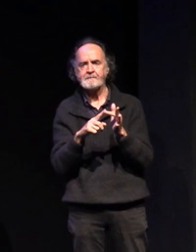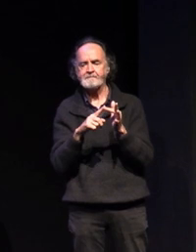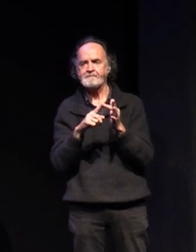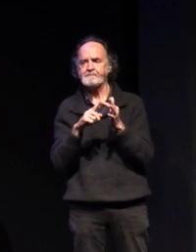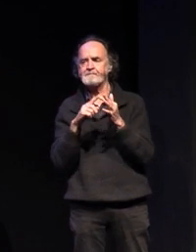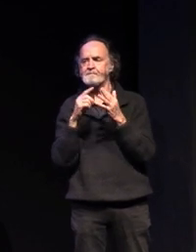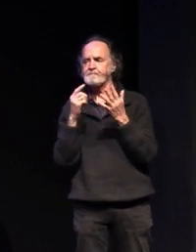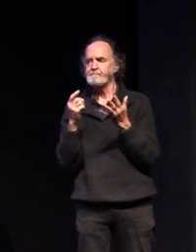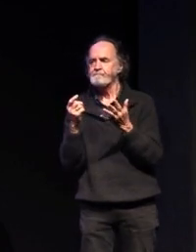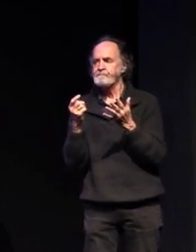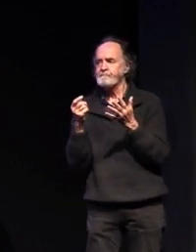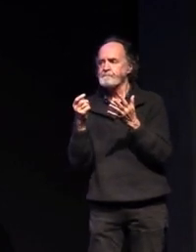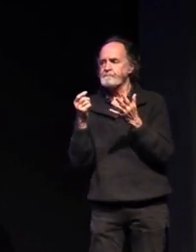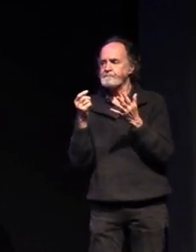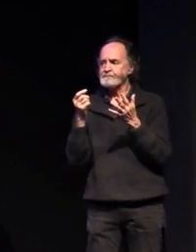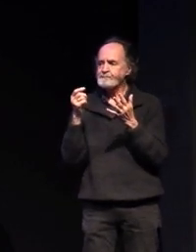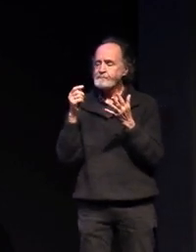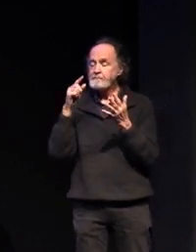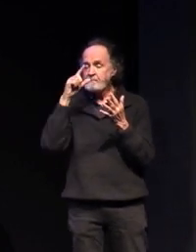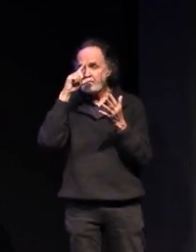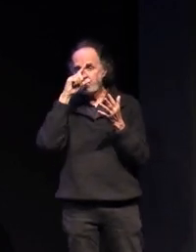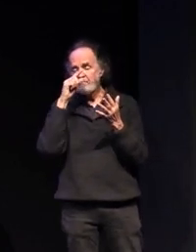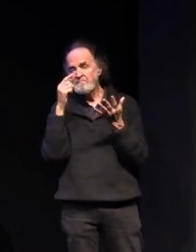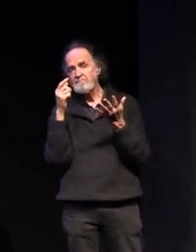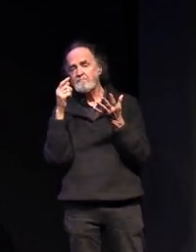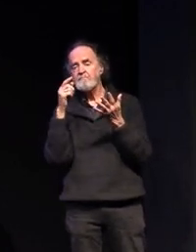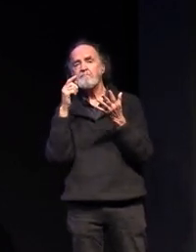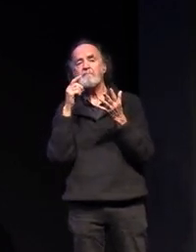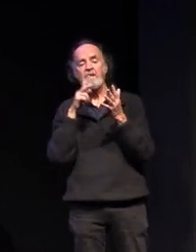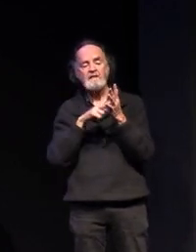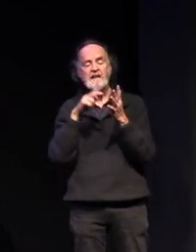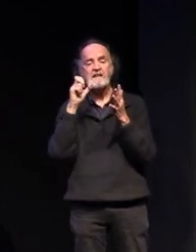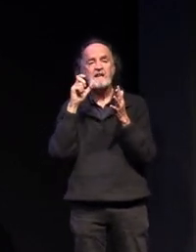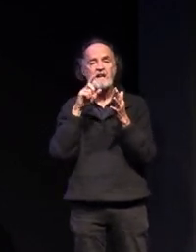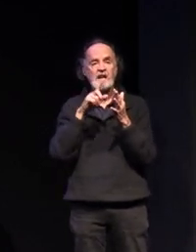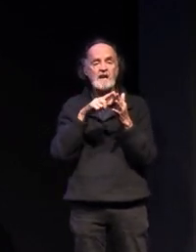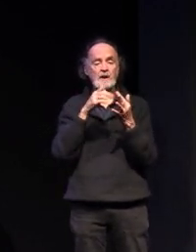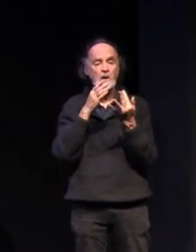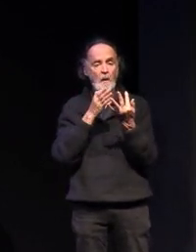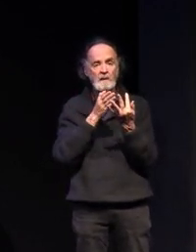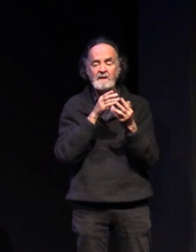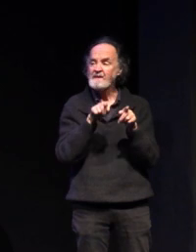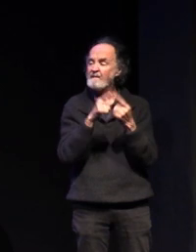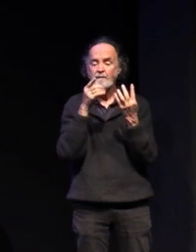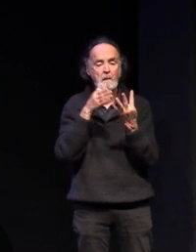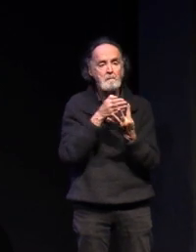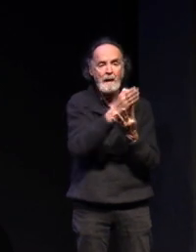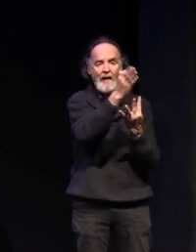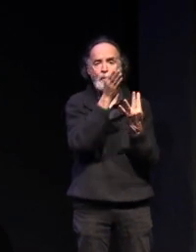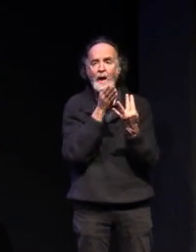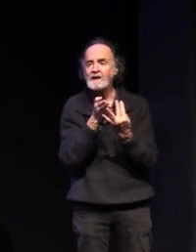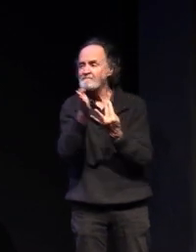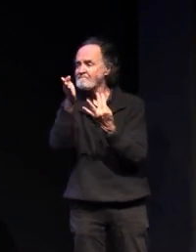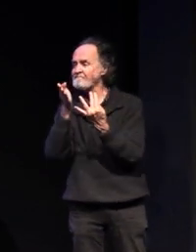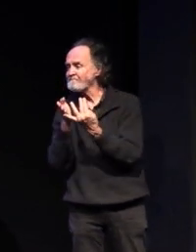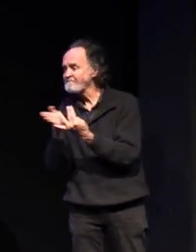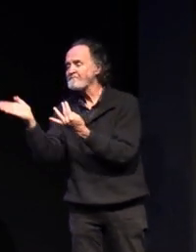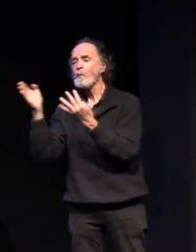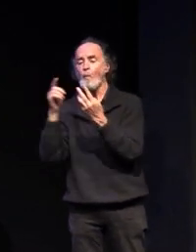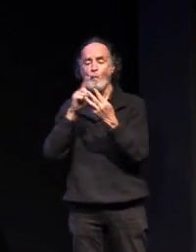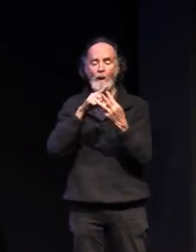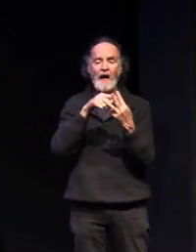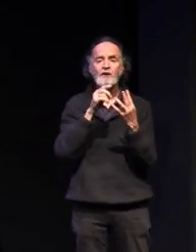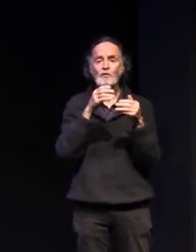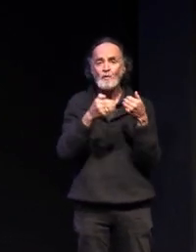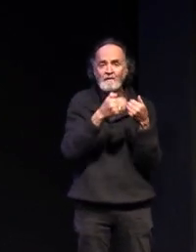you can also uh use the vce to access the pathways that were on the previous screen that dale was mentioned so university is one it